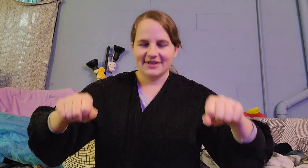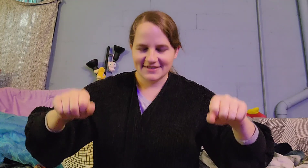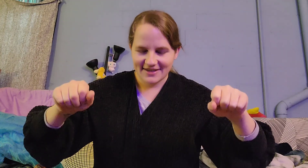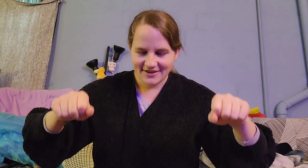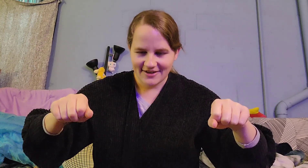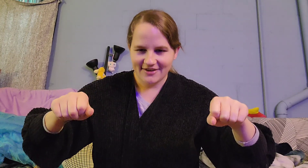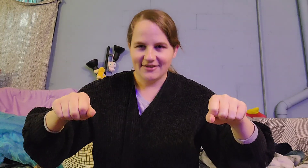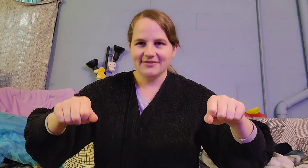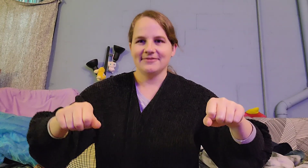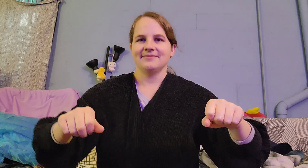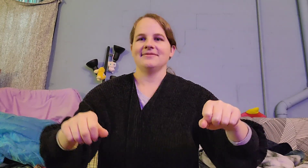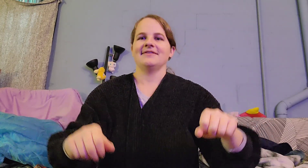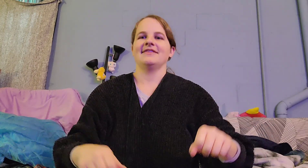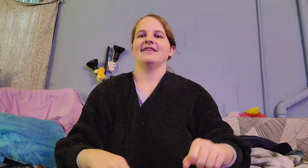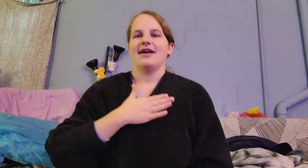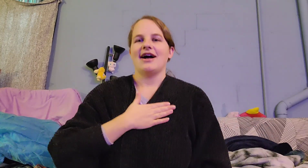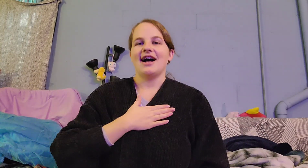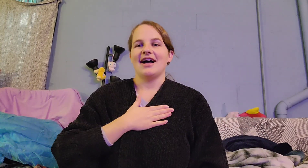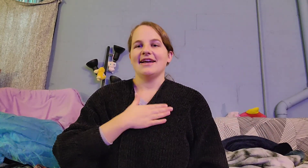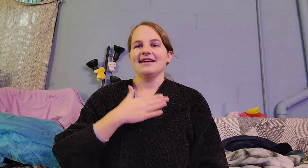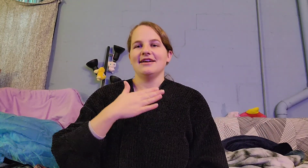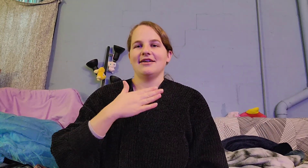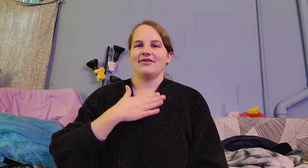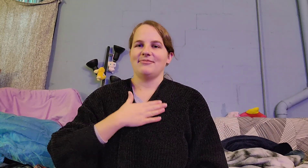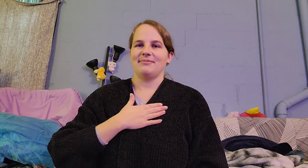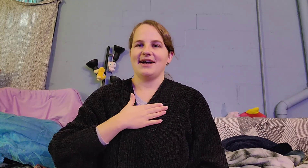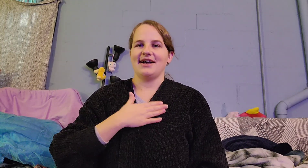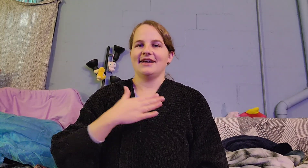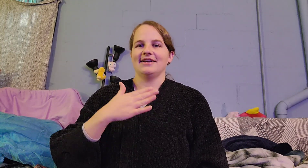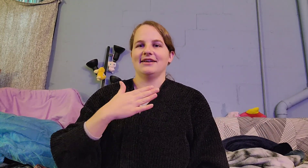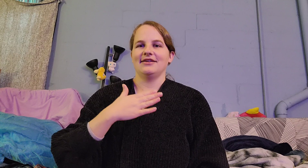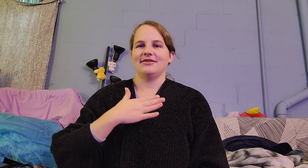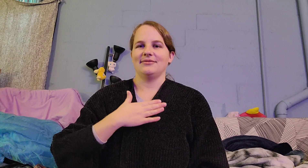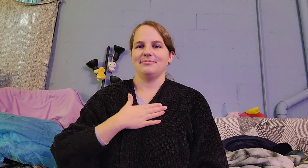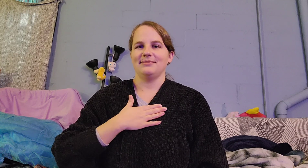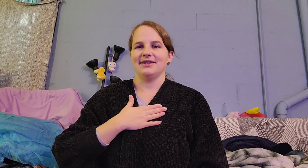Annyeonghaseyo. I. My. Me.